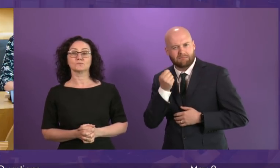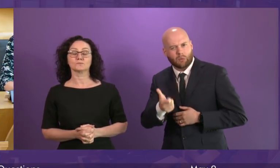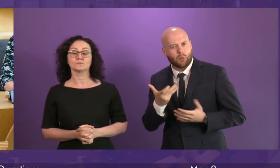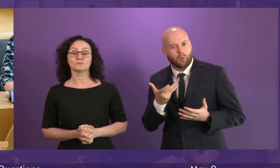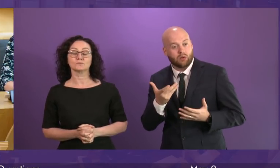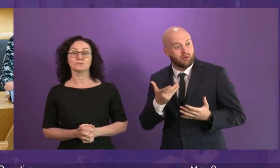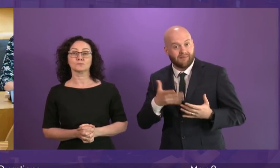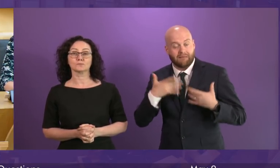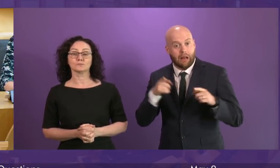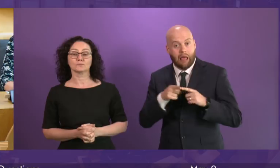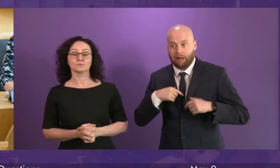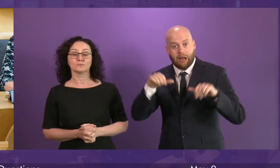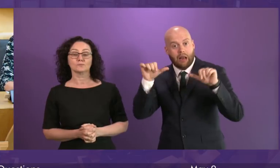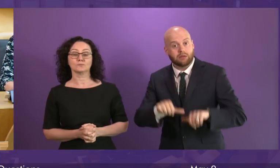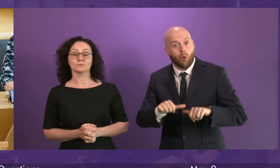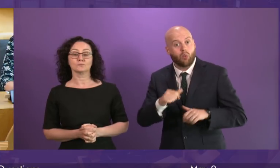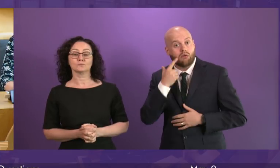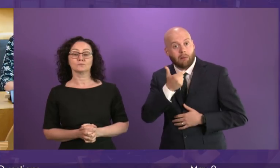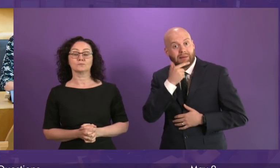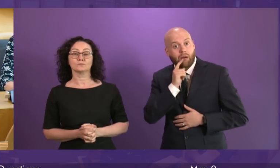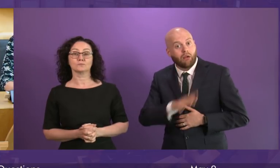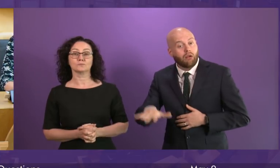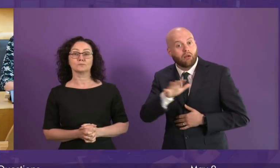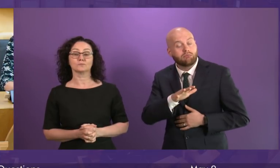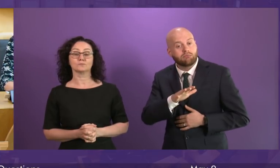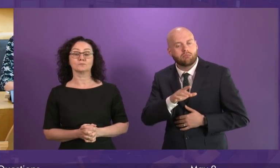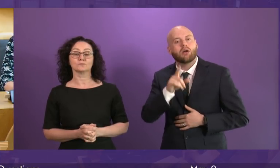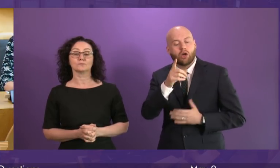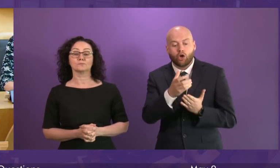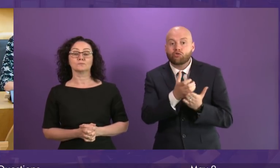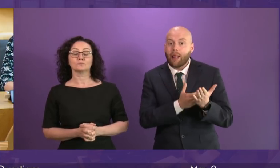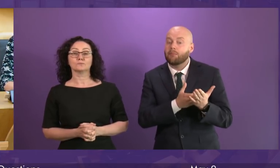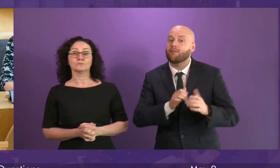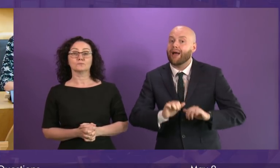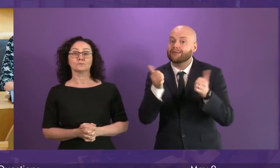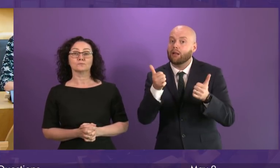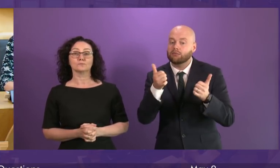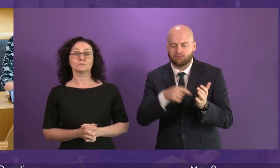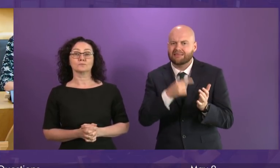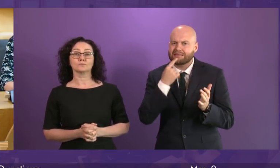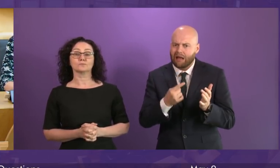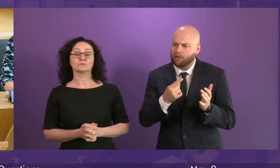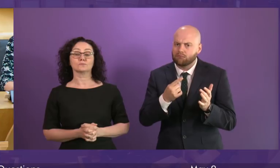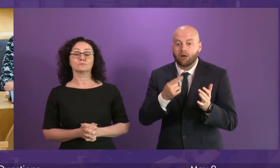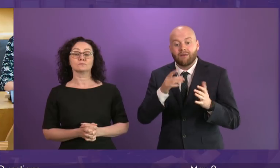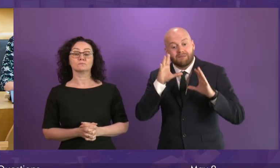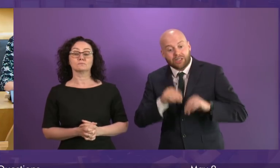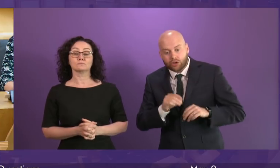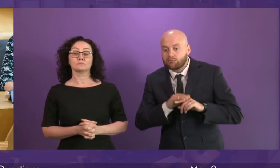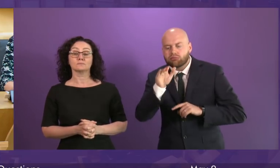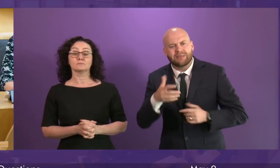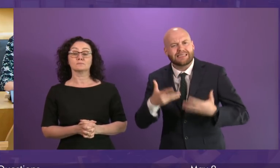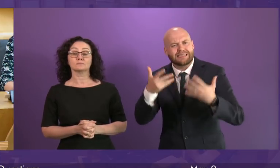young people down right across Scotland. Whereas Keir Bloomer, the architect of Curriculum for Excellence said the lever destination statistics are a fraud.